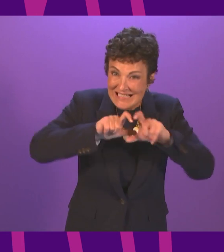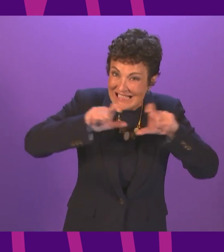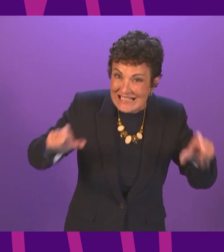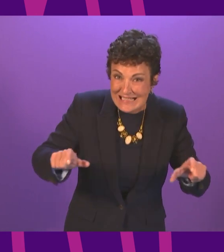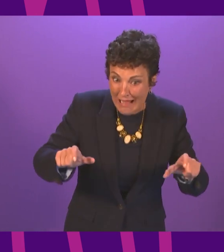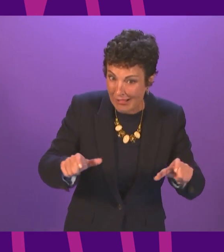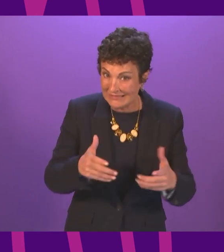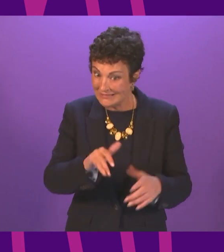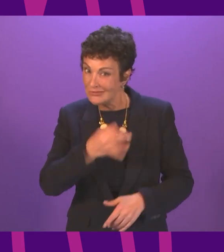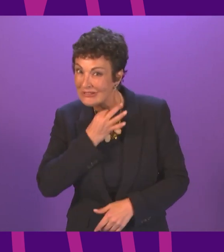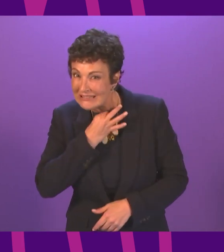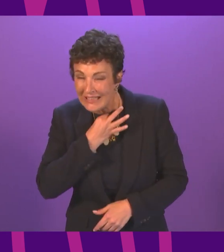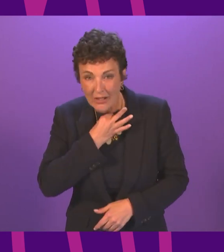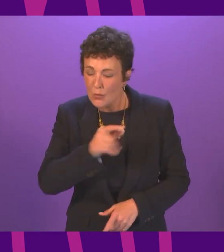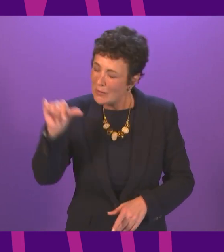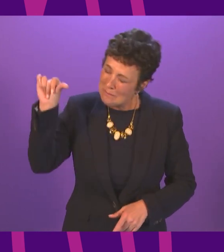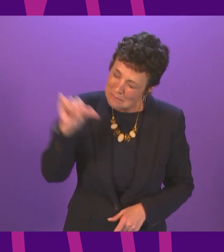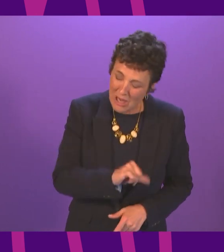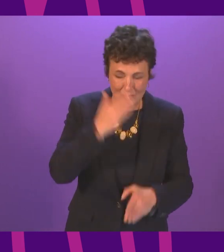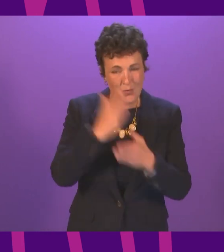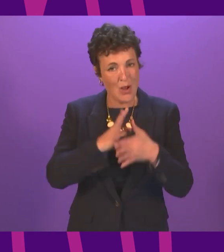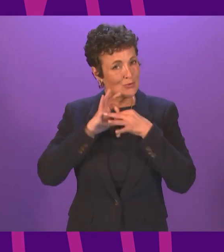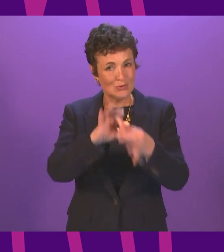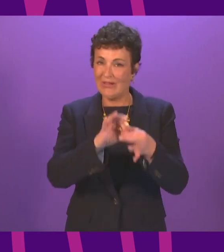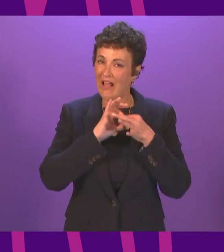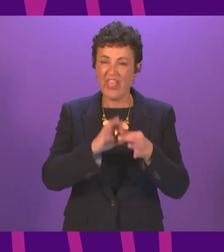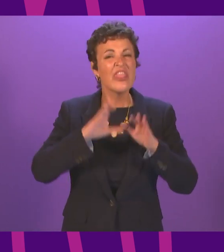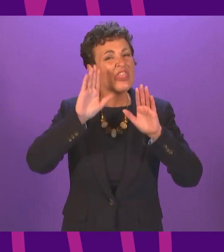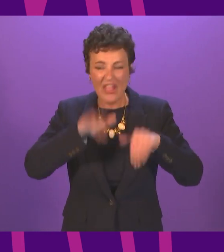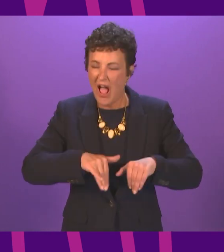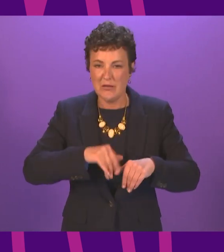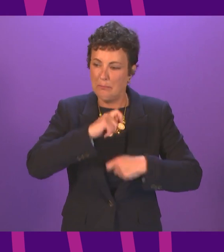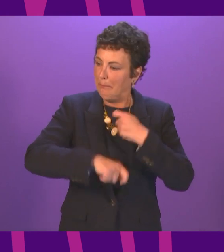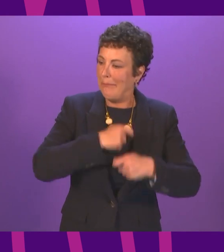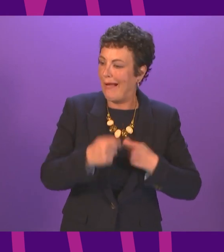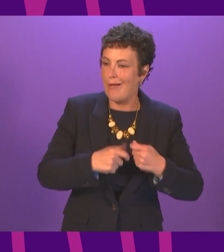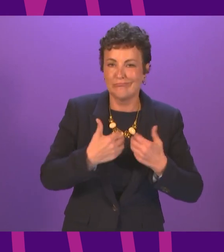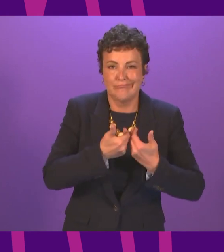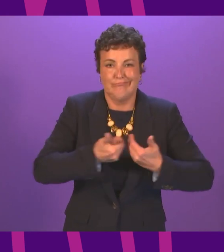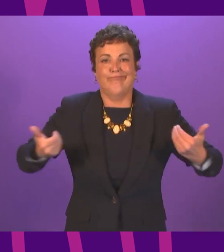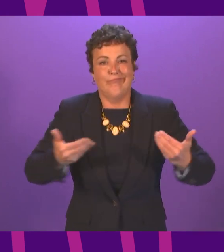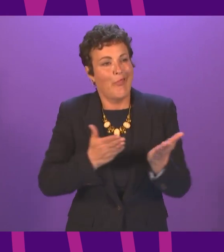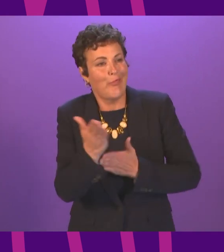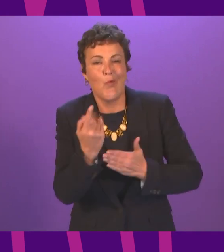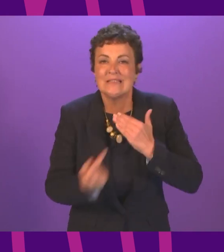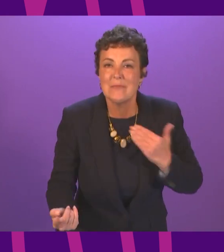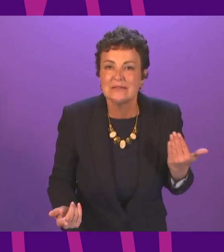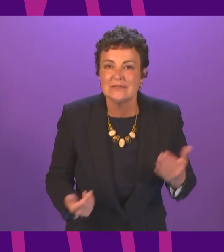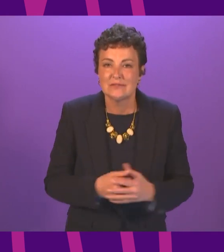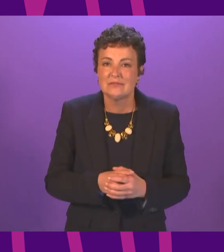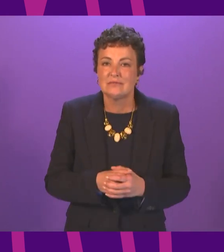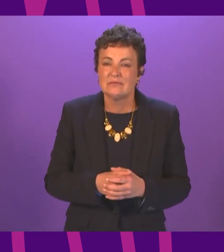in the balance we must work together rather than be pulled apart we